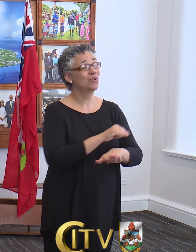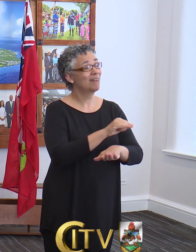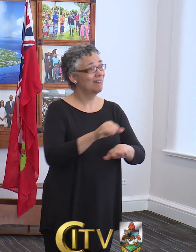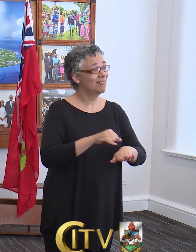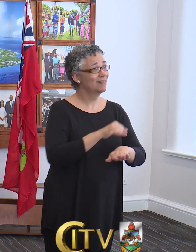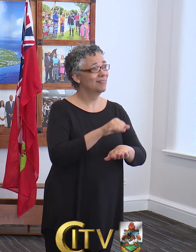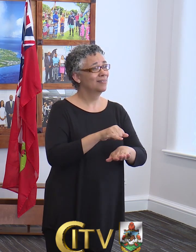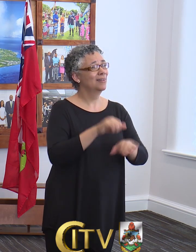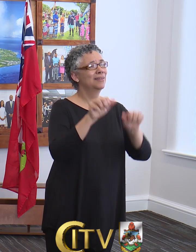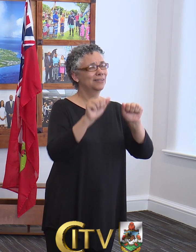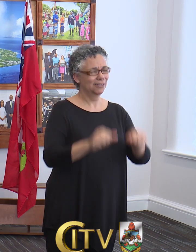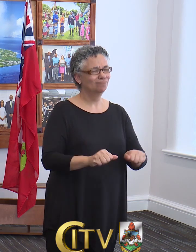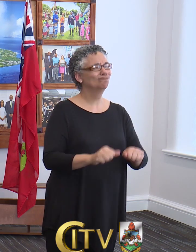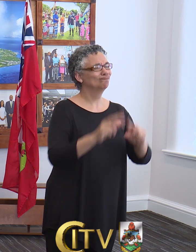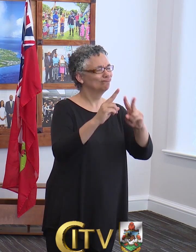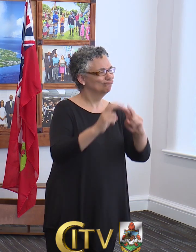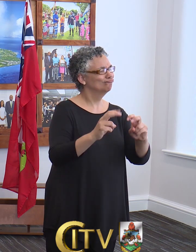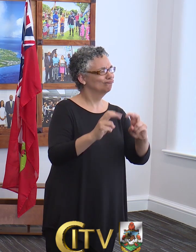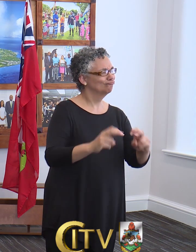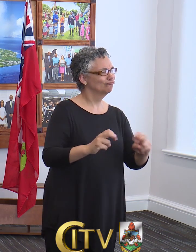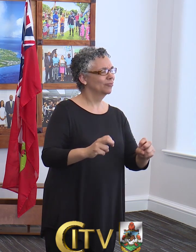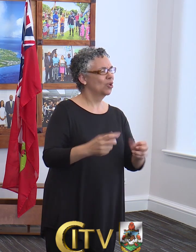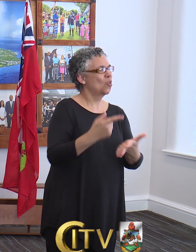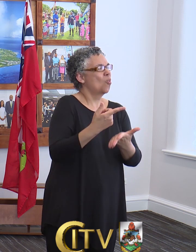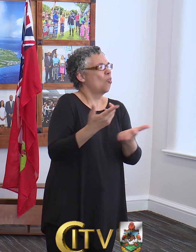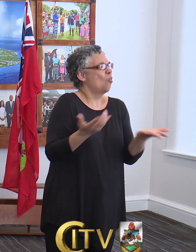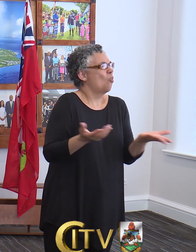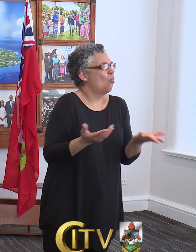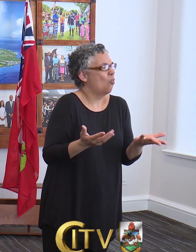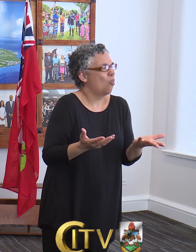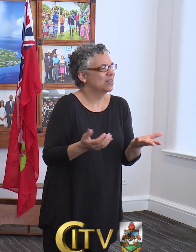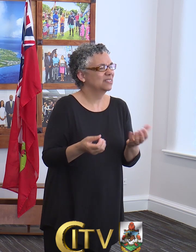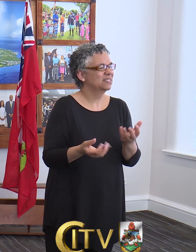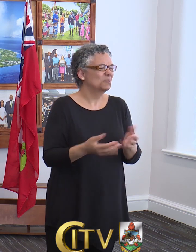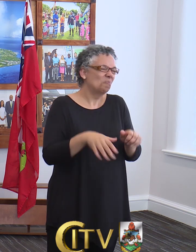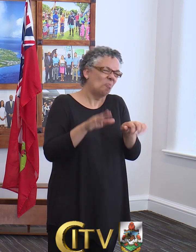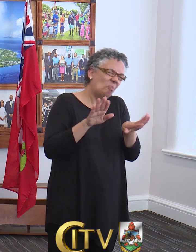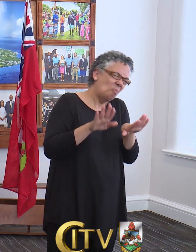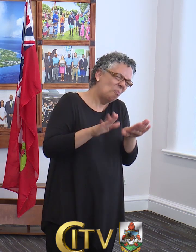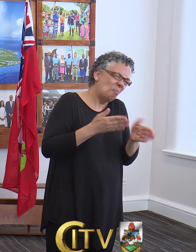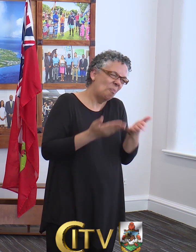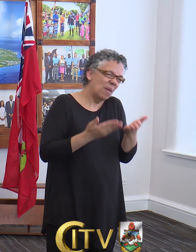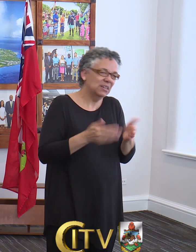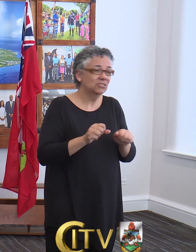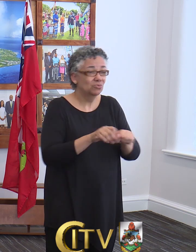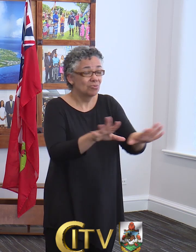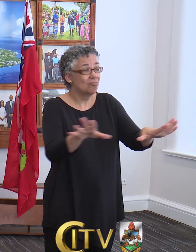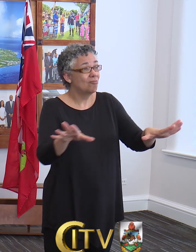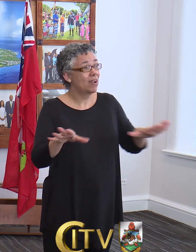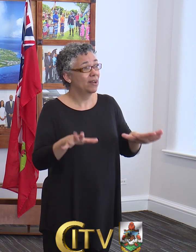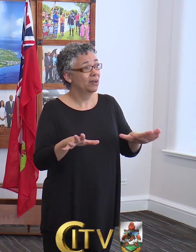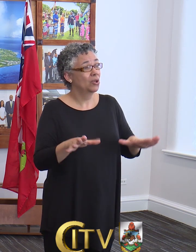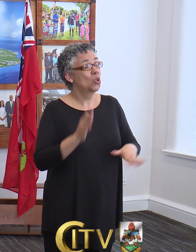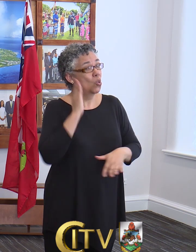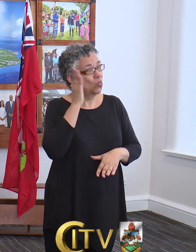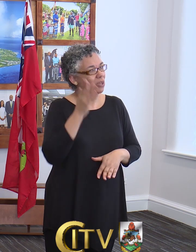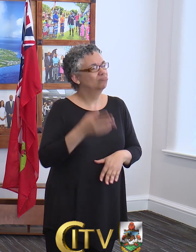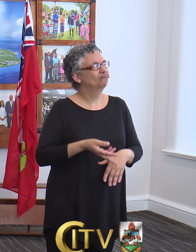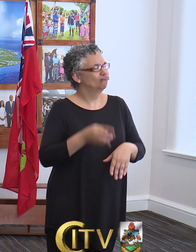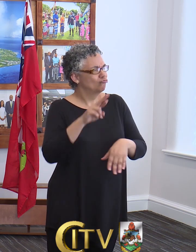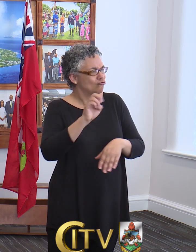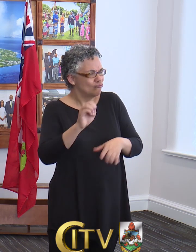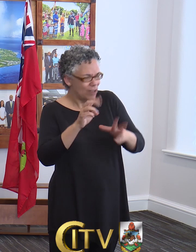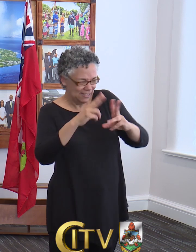we can better assess what the potential community spread is and we will be re-examining any potential public